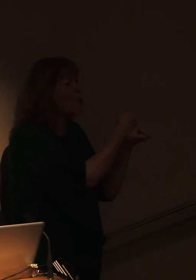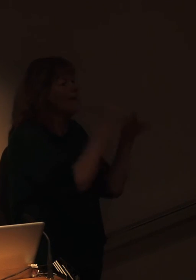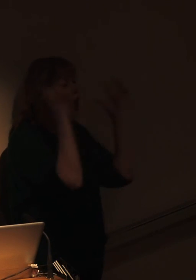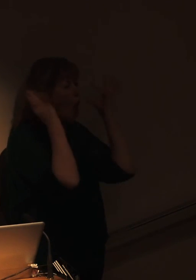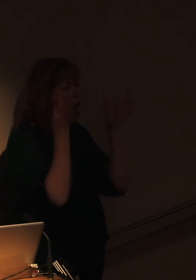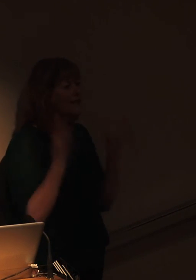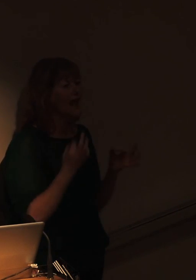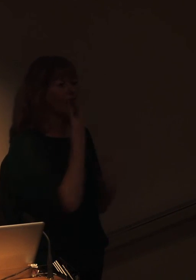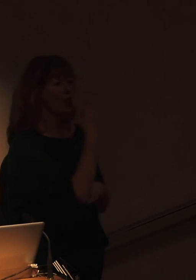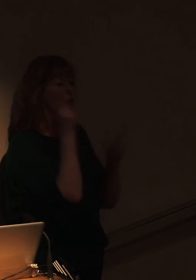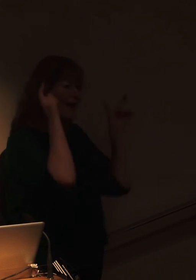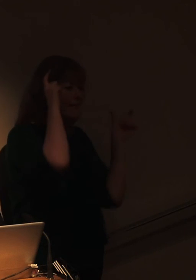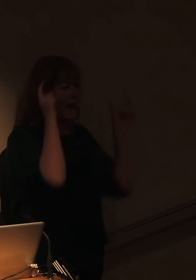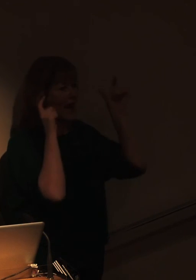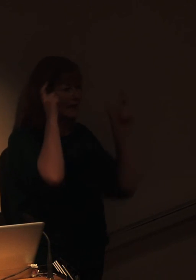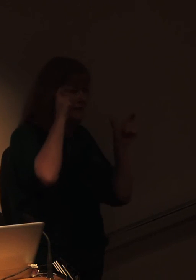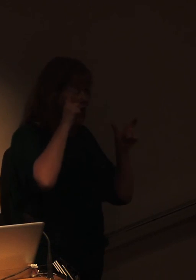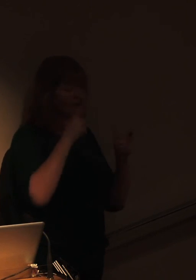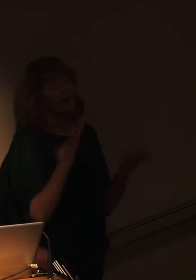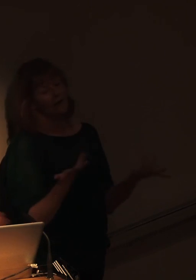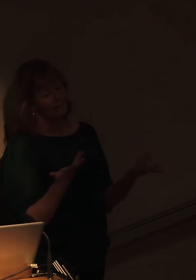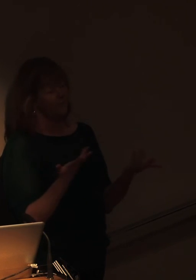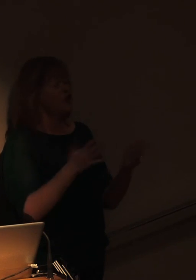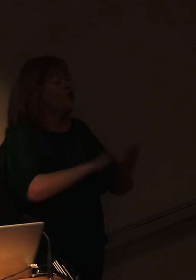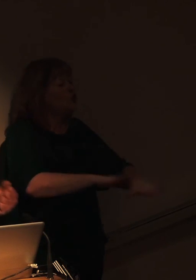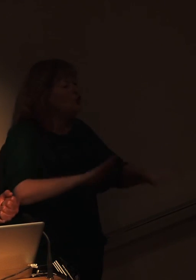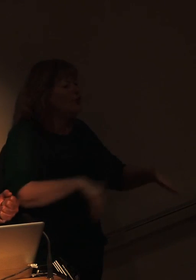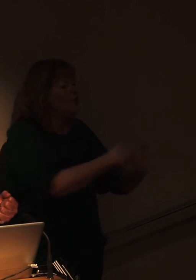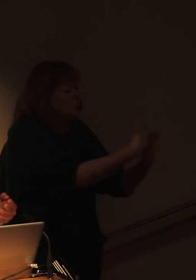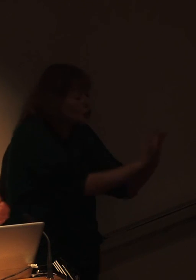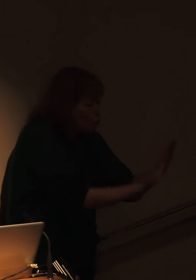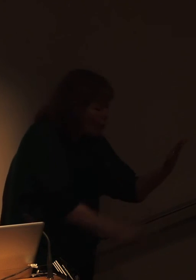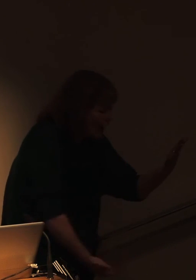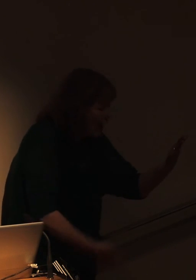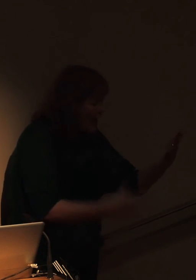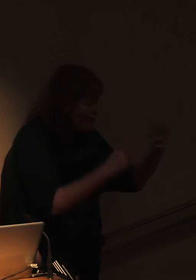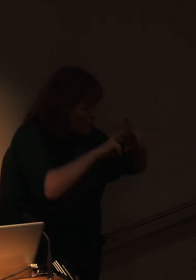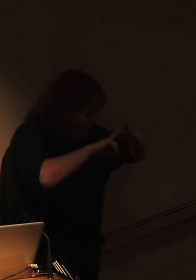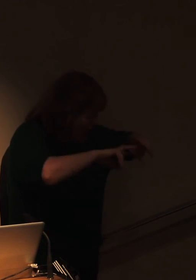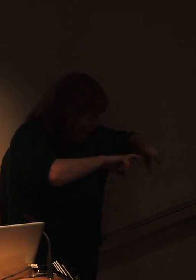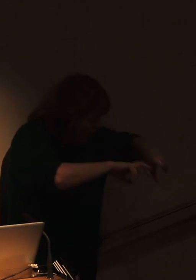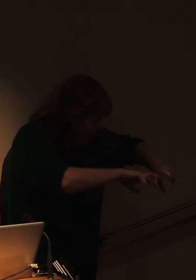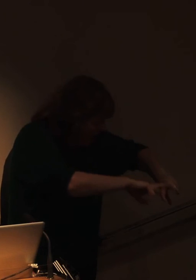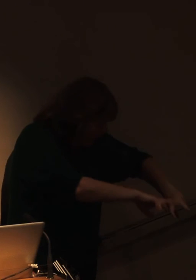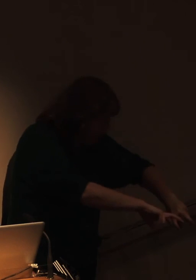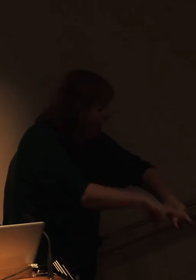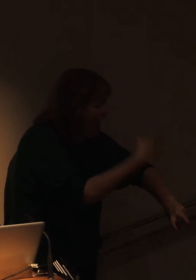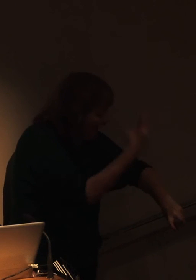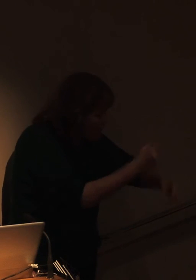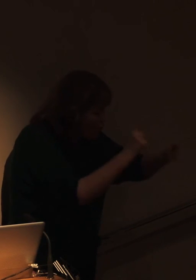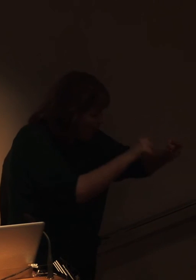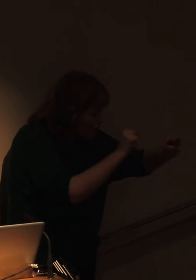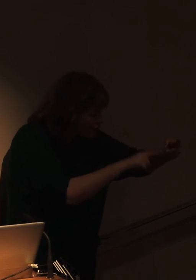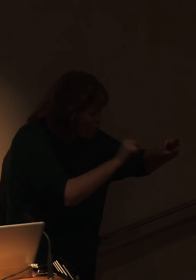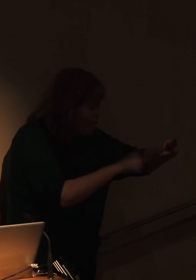Wild Things Are are responsible for the way in which we take a story to bits and understand it.